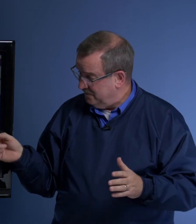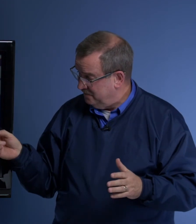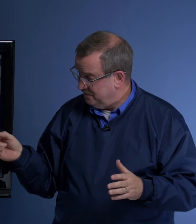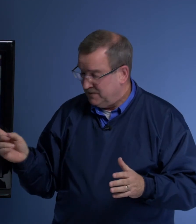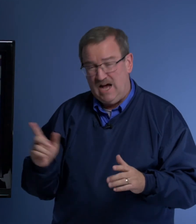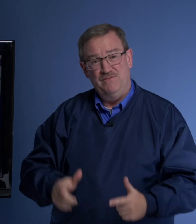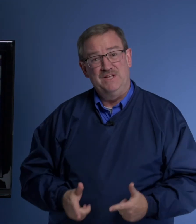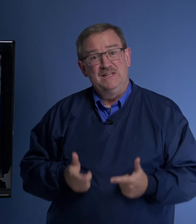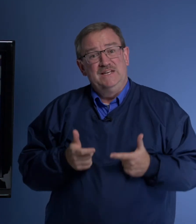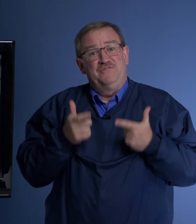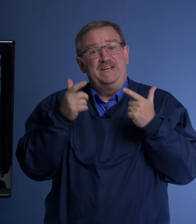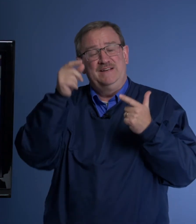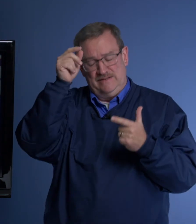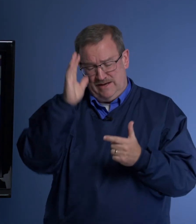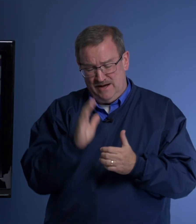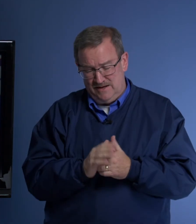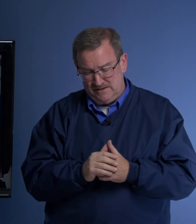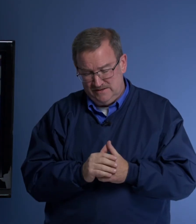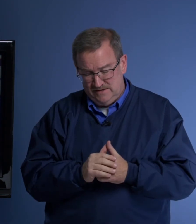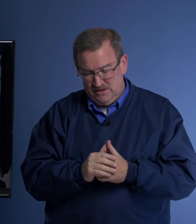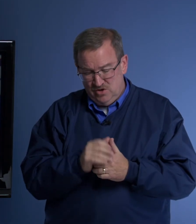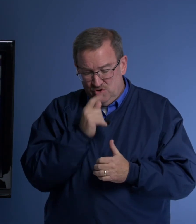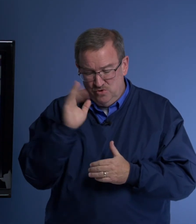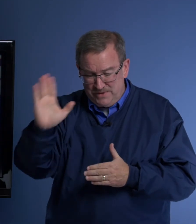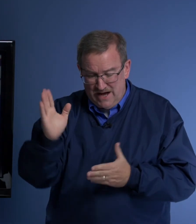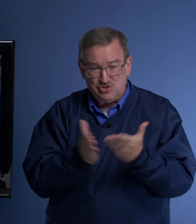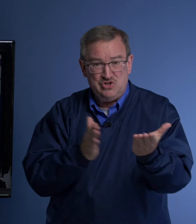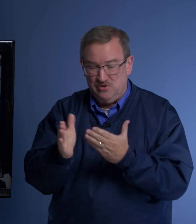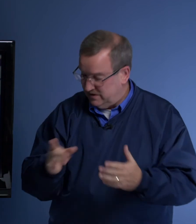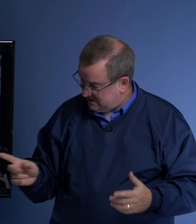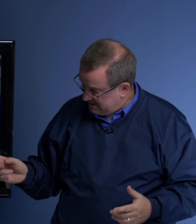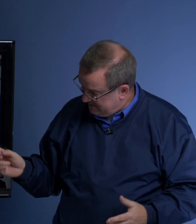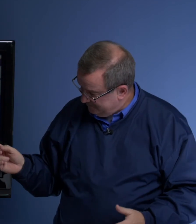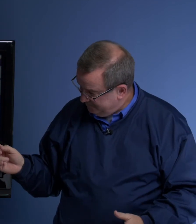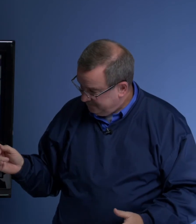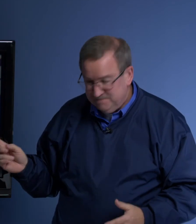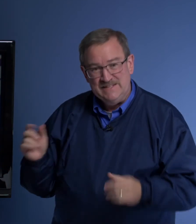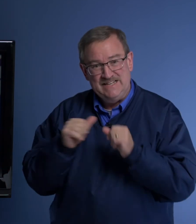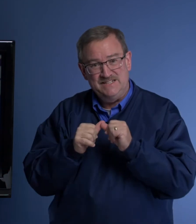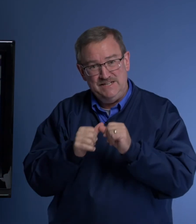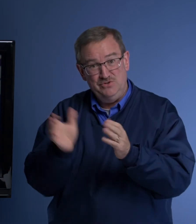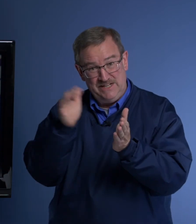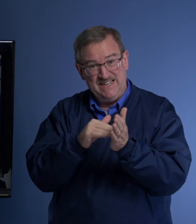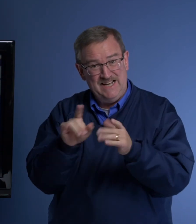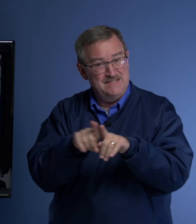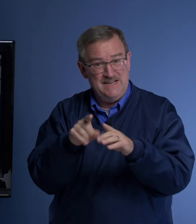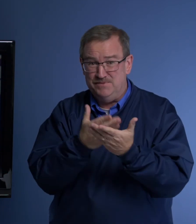of the living God whom thou serviced continually. Again, the same thing